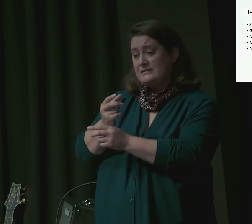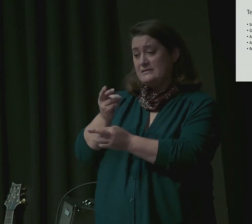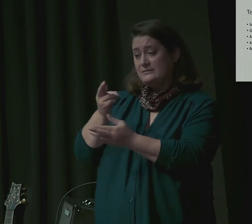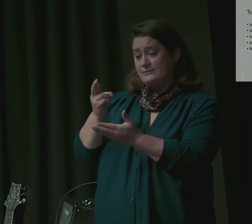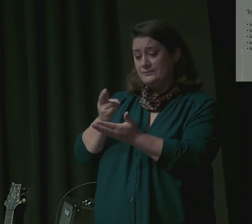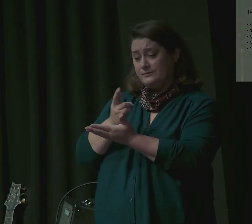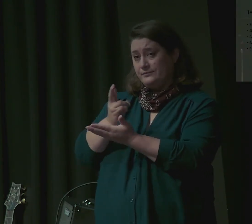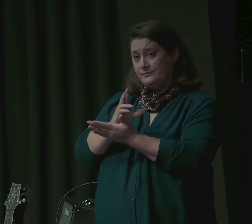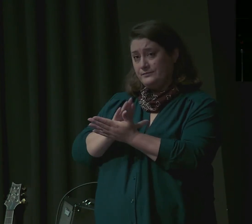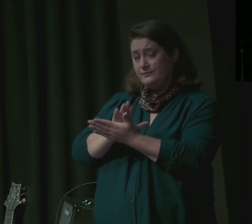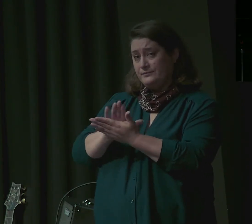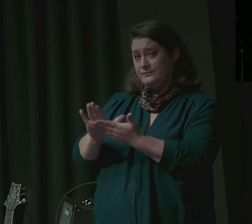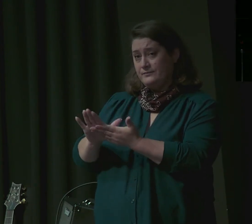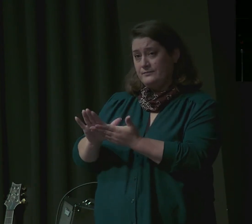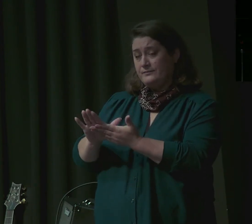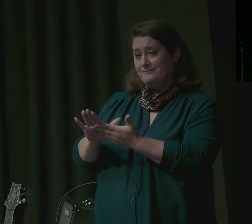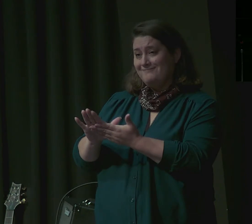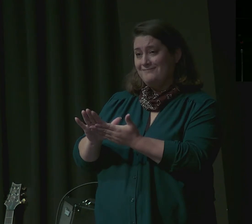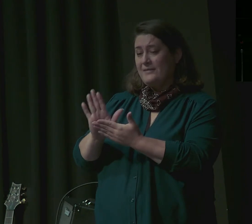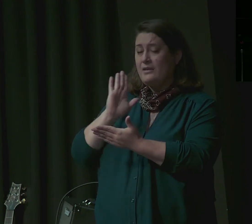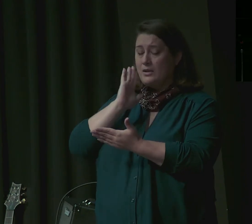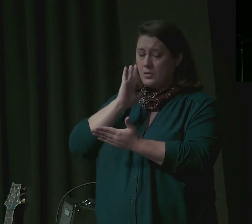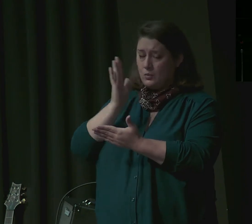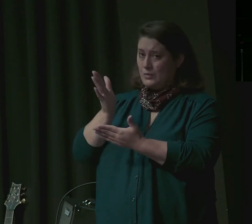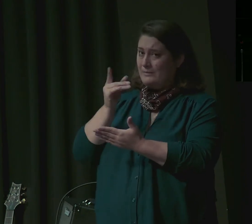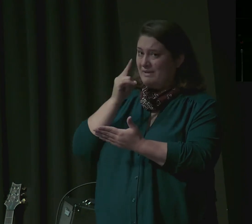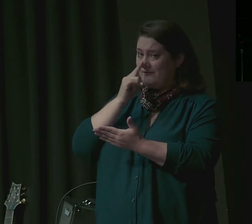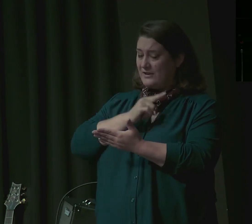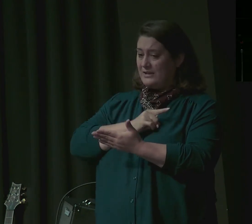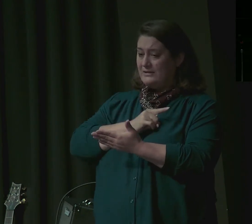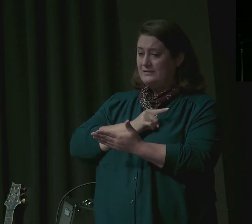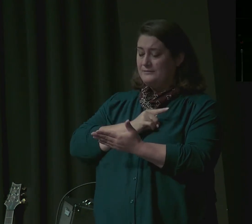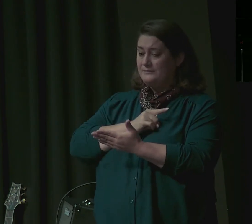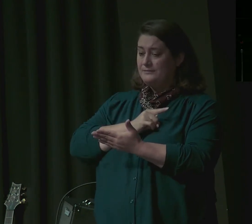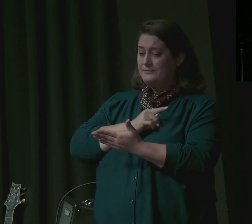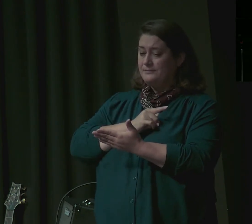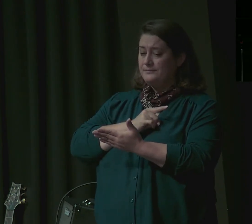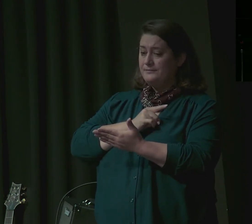reunited with his brothers, they need to have dealt with their sins.